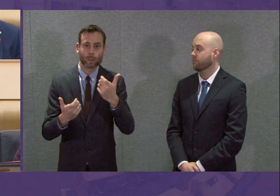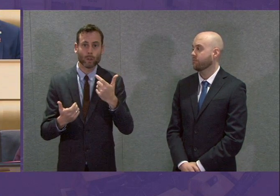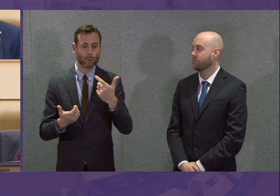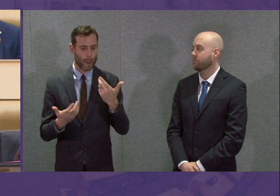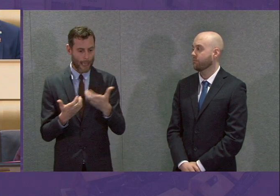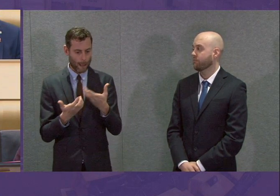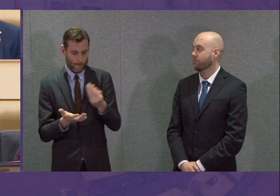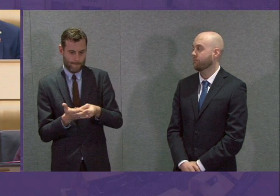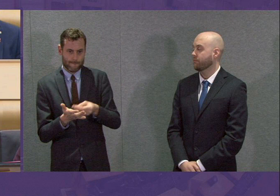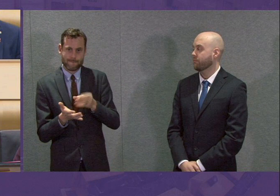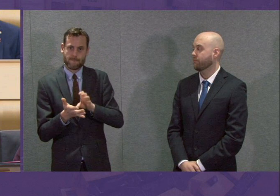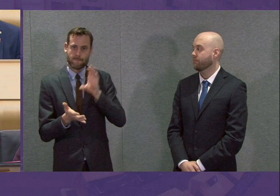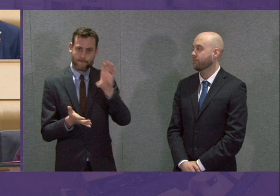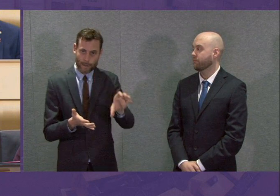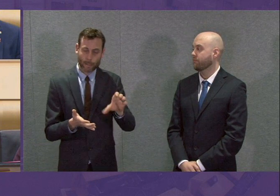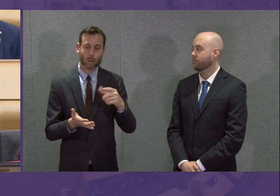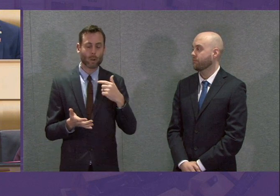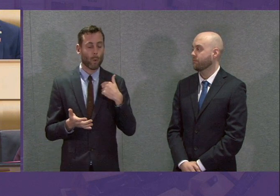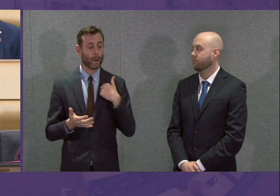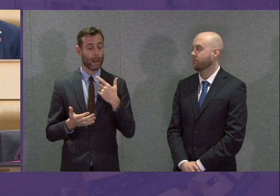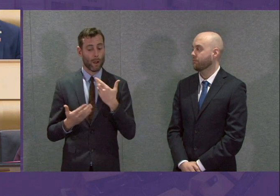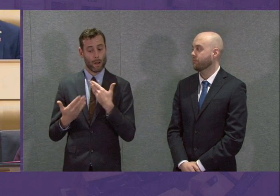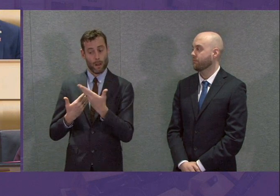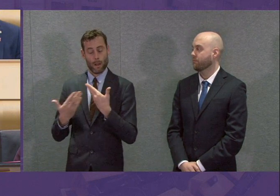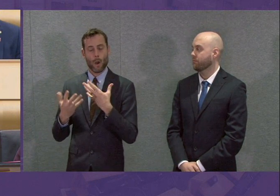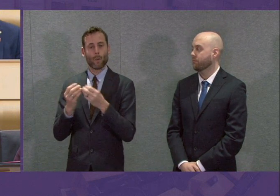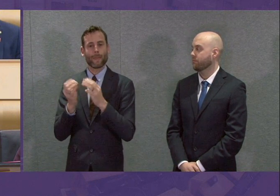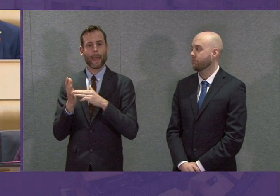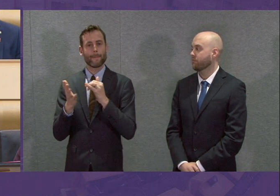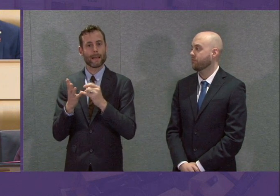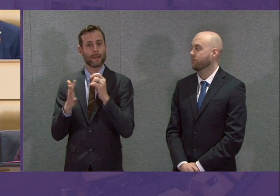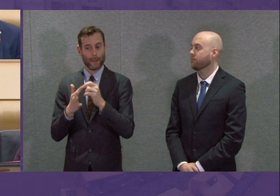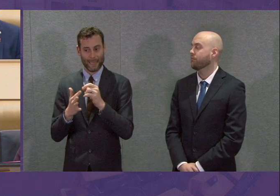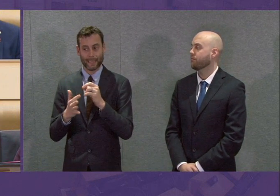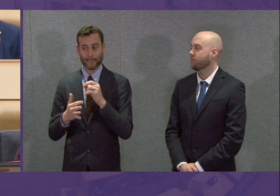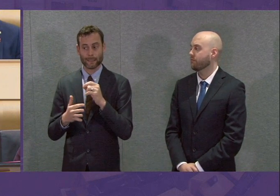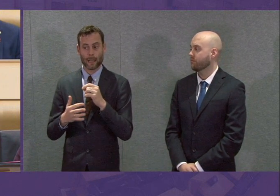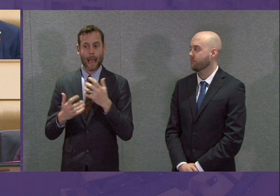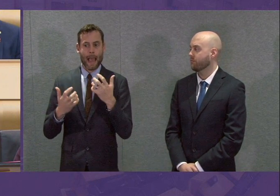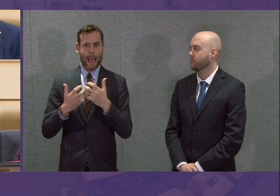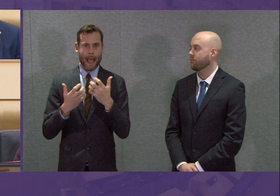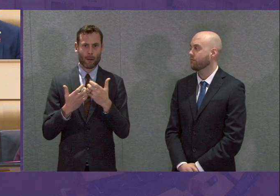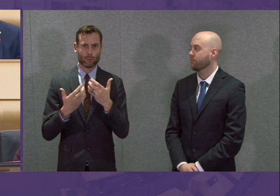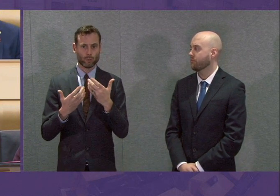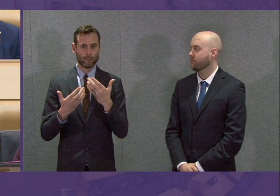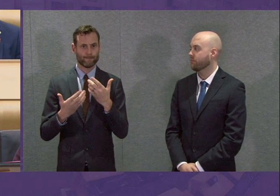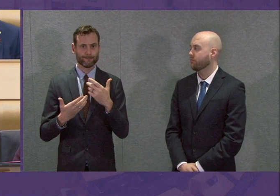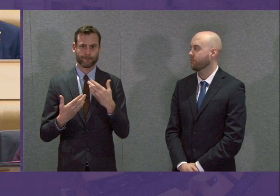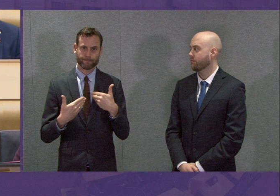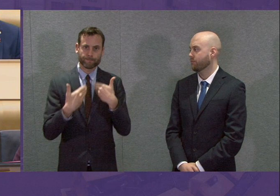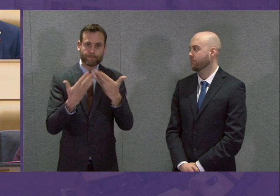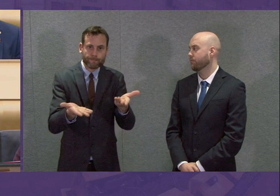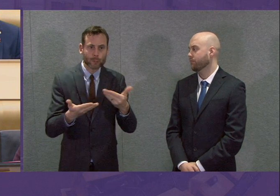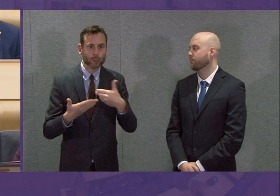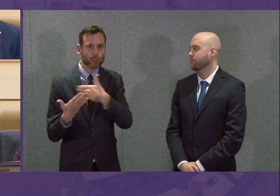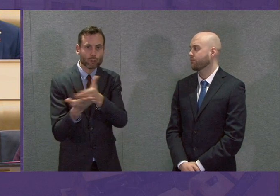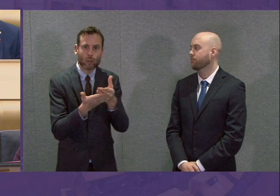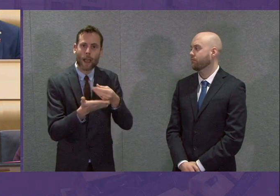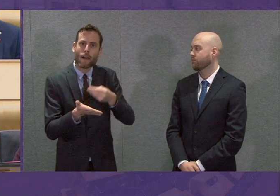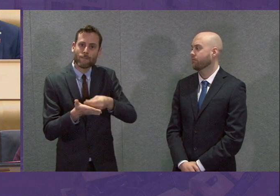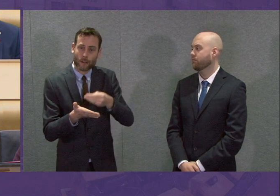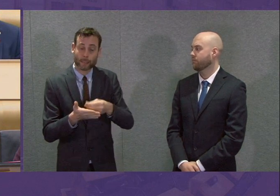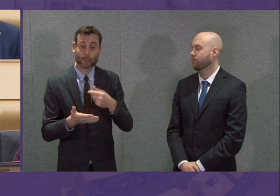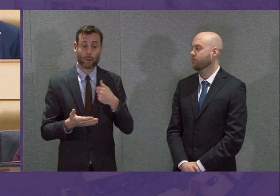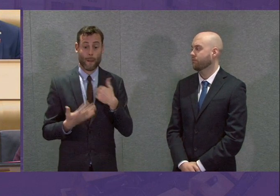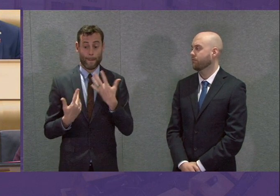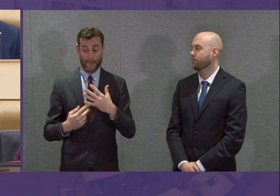dissemination about how local groups can access that, because that is going to be really important. I visited Age Scotland yesterday morning with help from government.